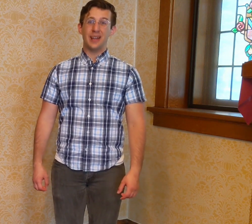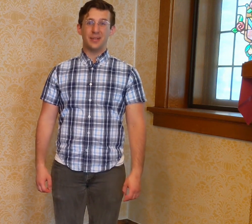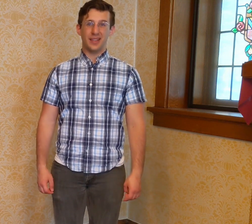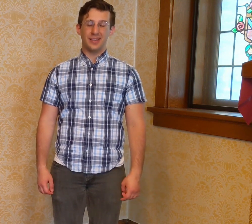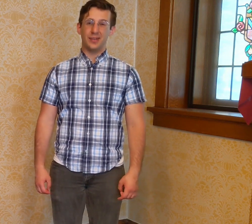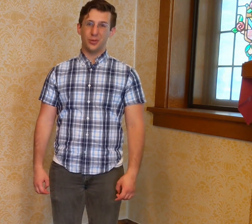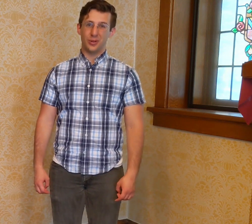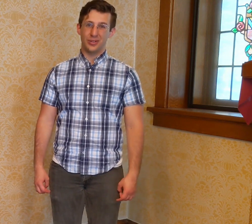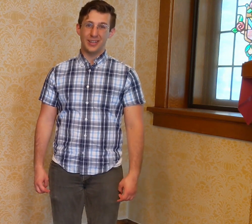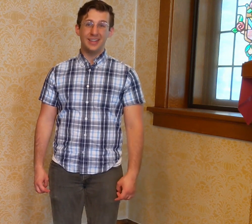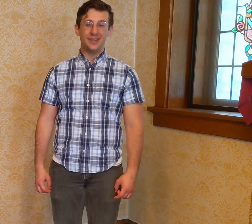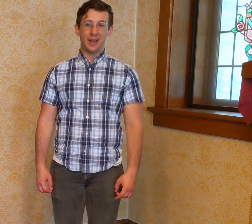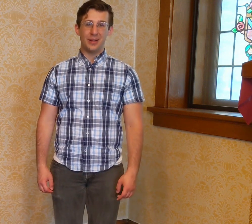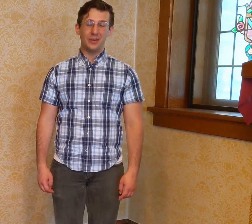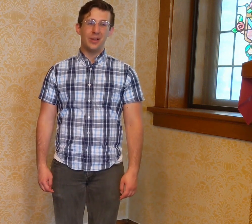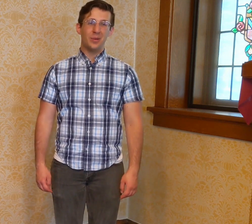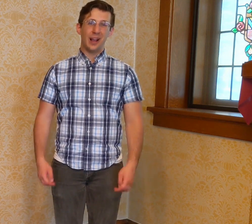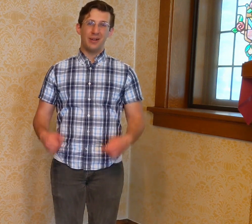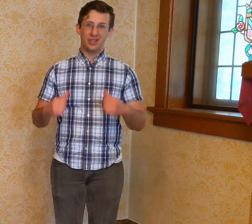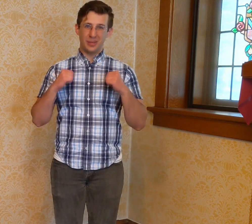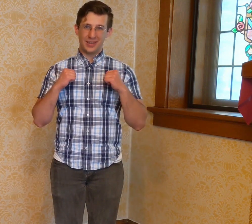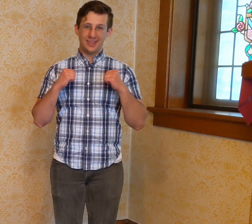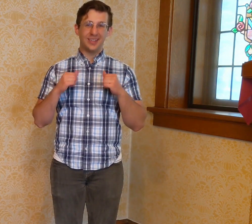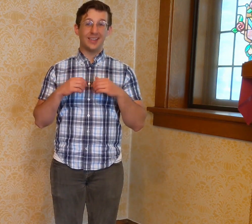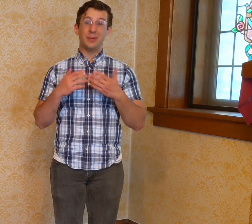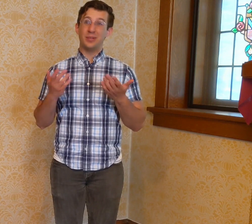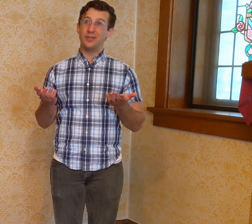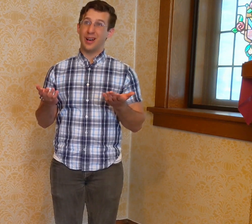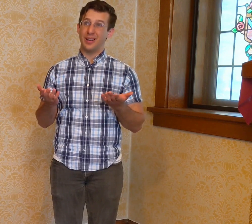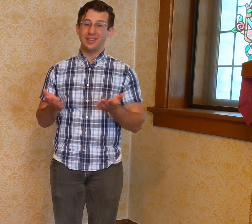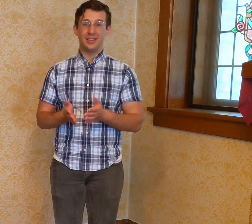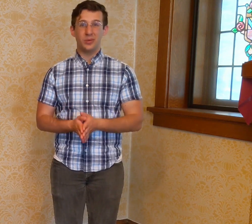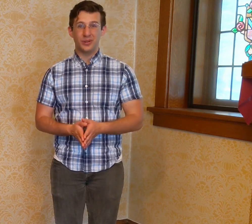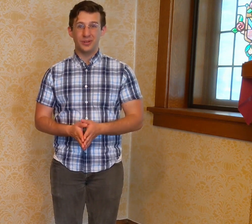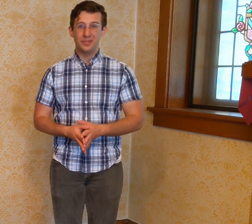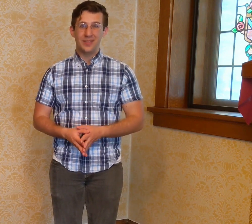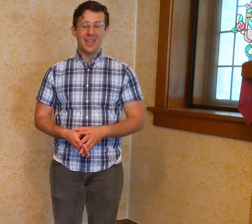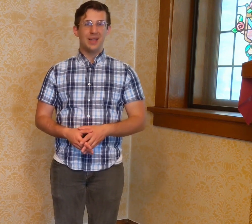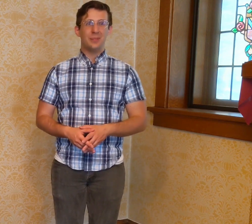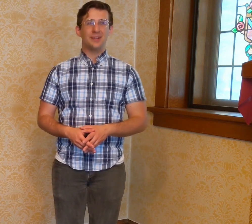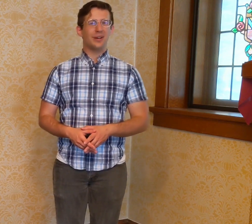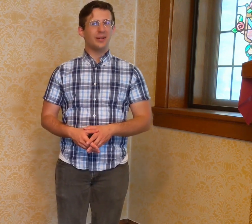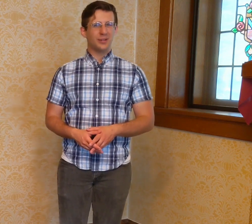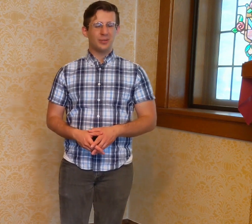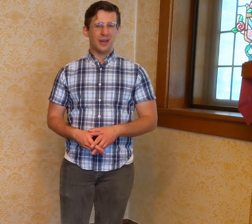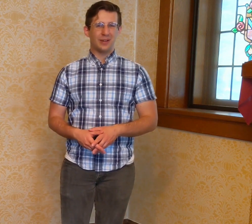Now Sends Us Forth and it is about what our job is as people of God in the world. But it's also about